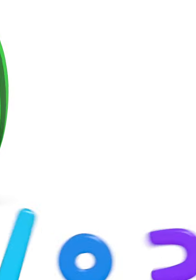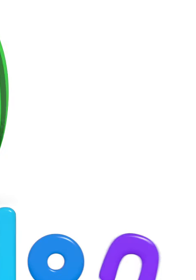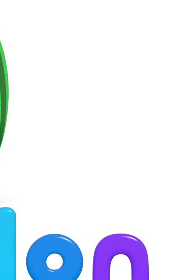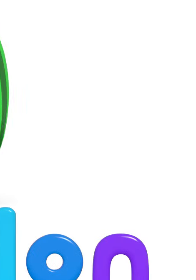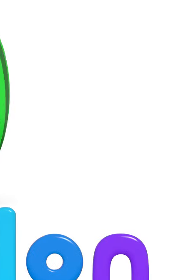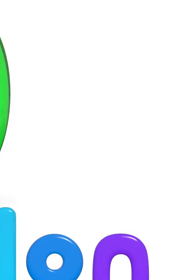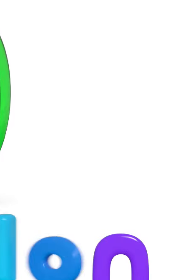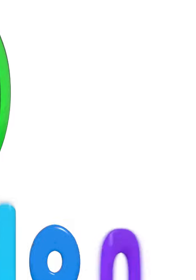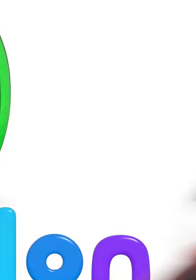Cocomelon!